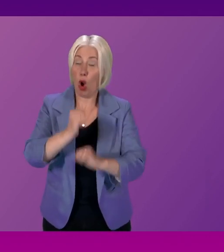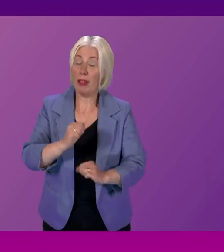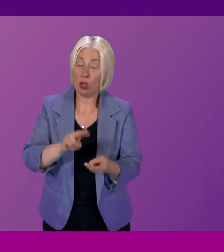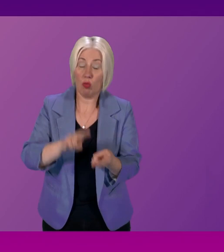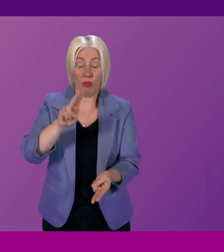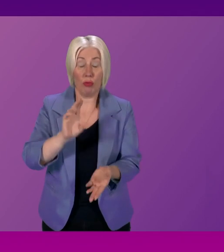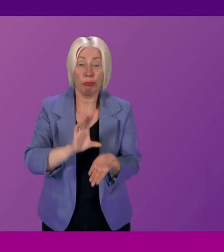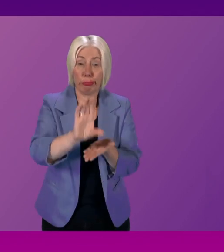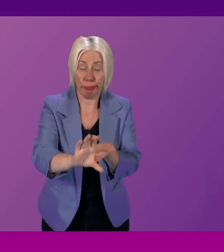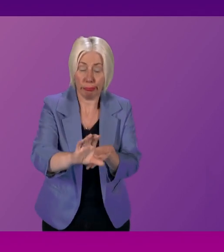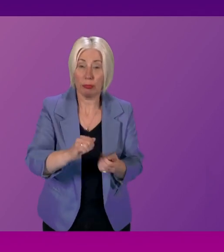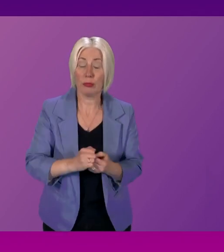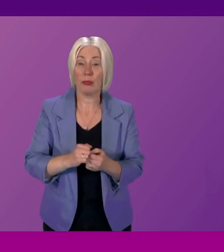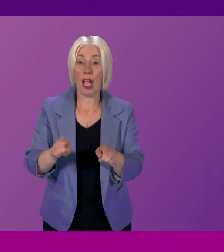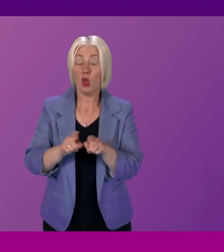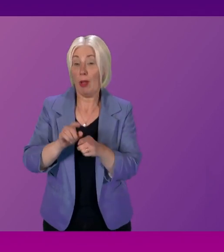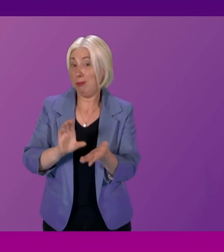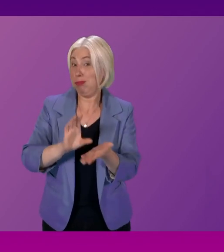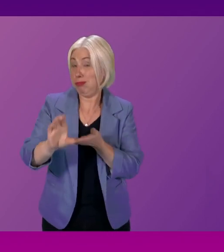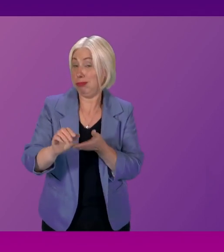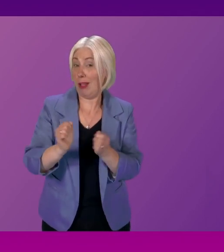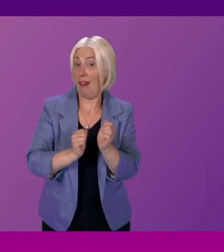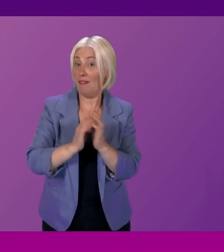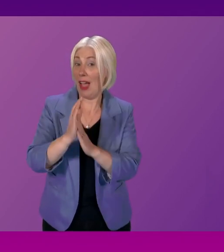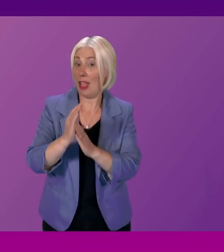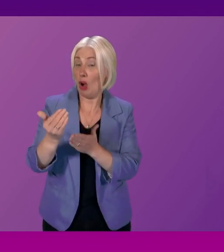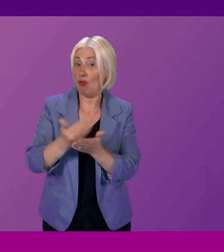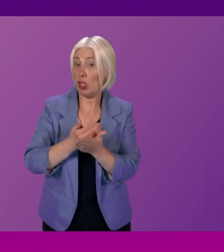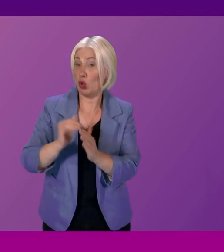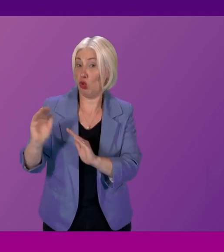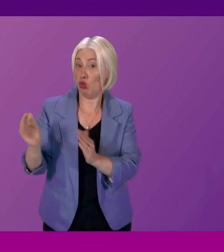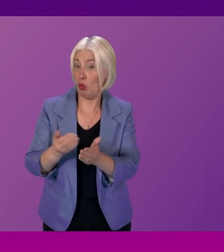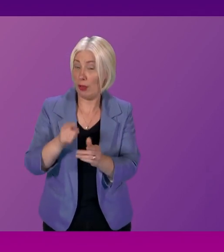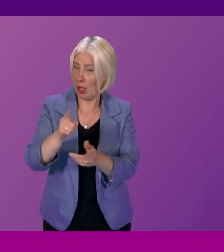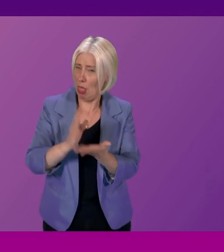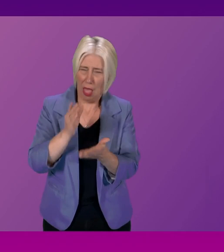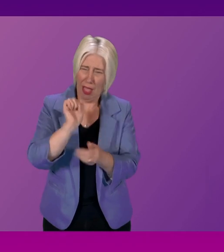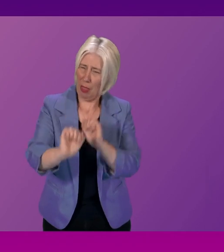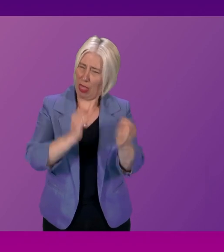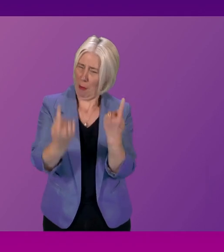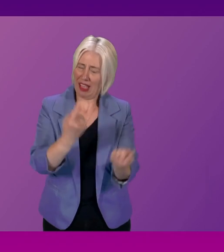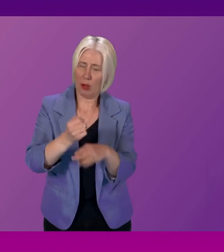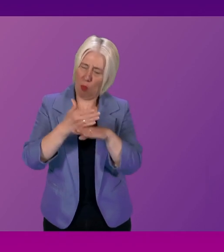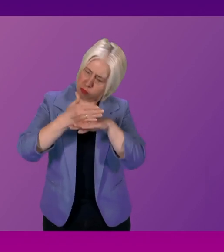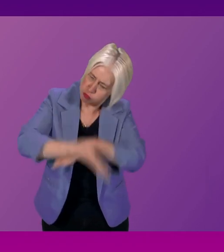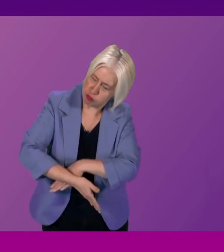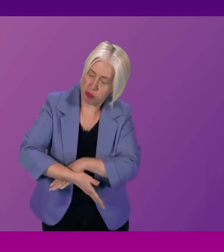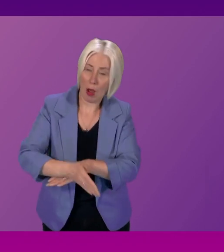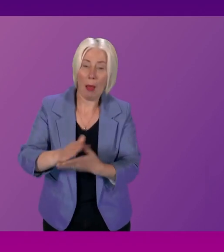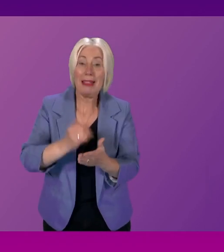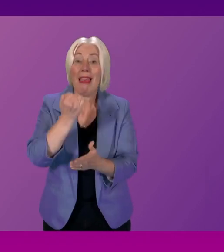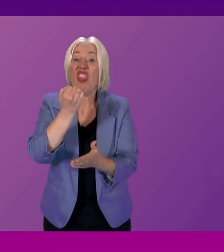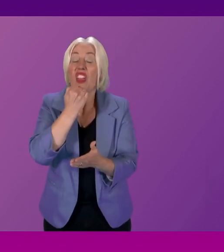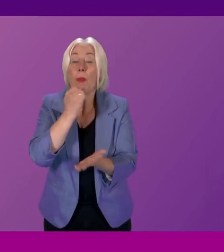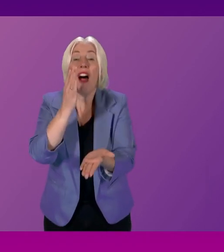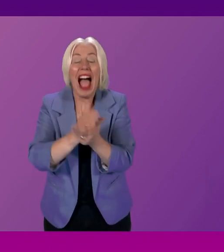to make investments in the Scottish Fire and Rescue Service that has seen them, through their incredible hard work, reduce the number of fires that